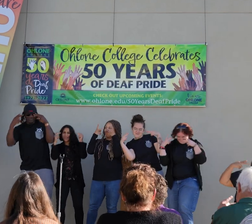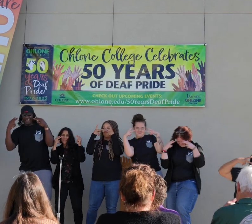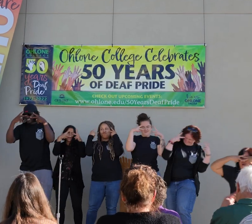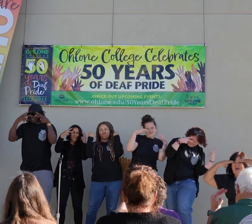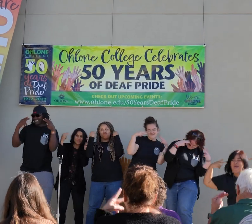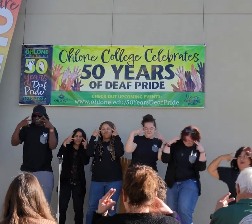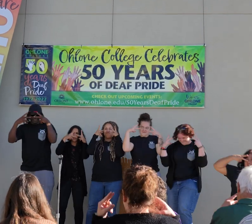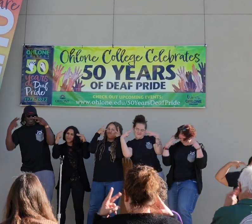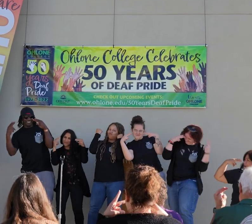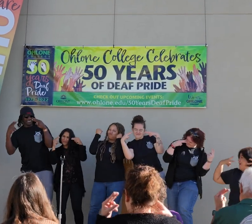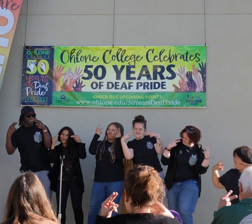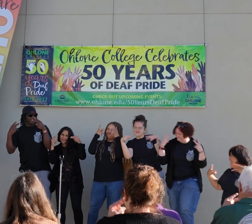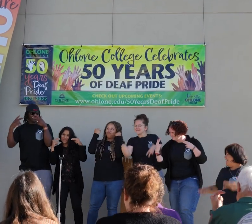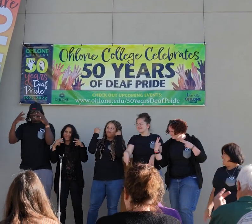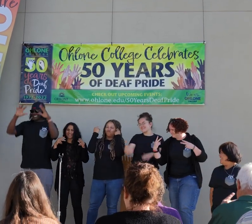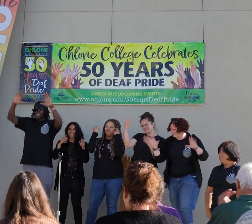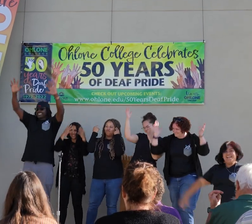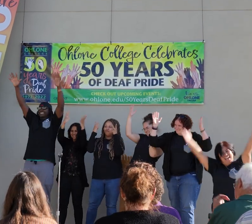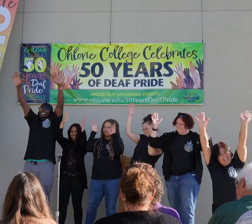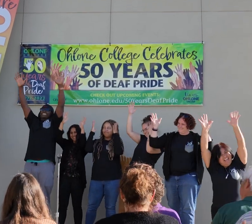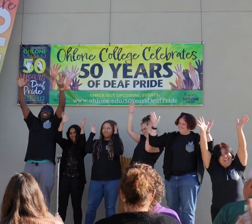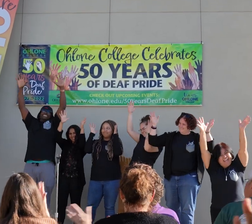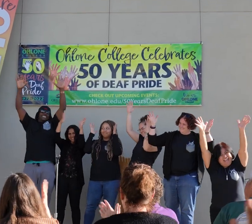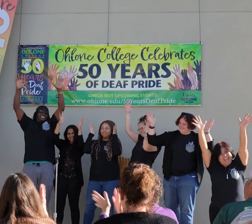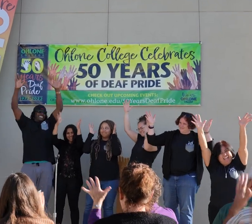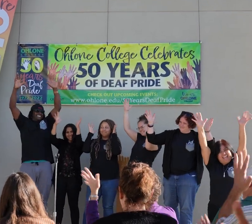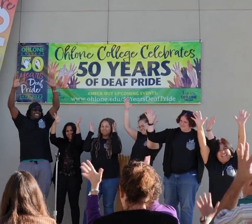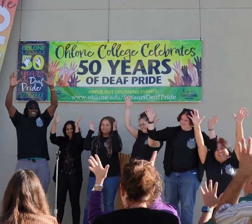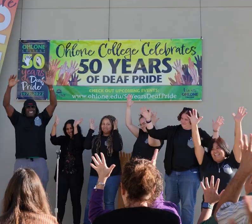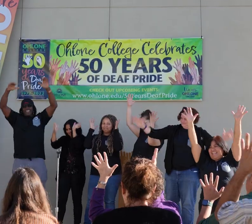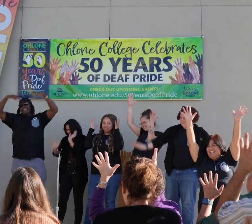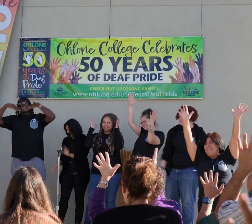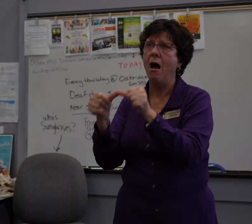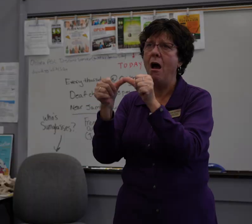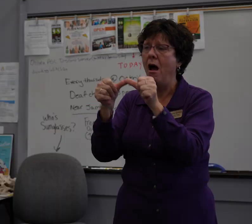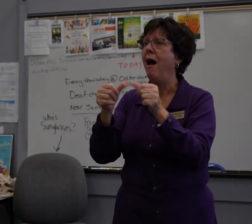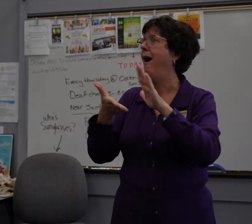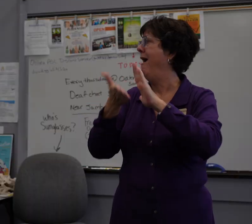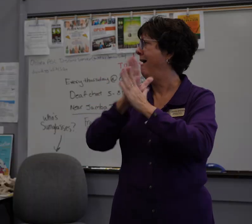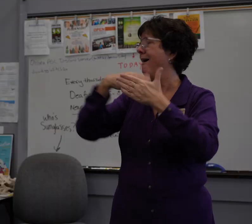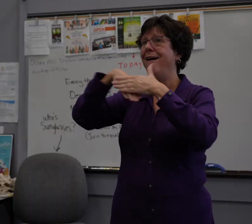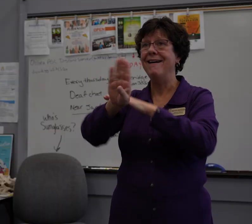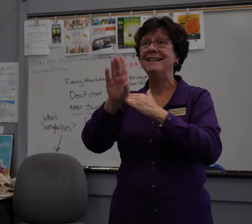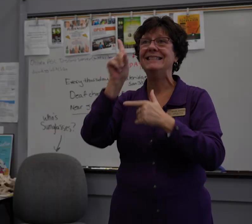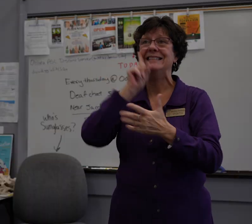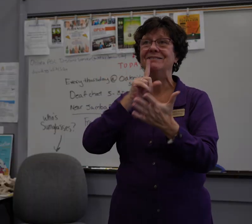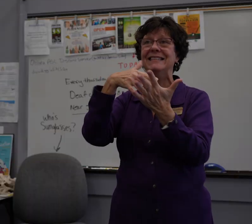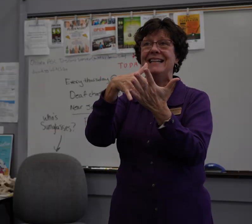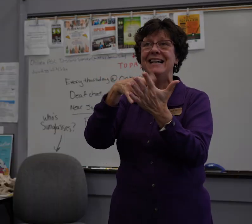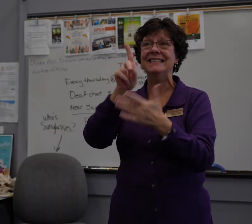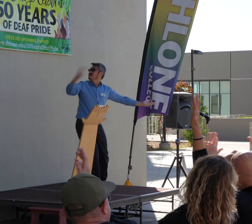has had Deaf programs and services, ongoing support for Deaf students.